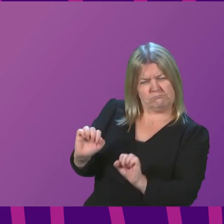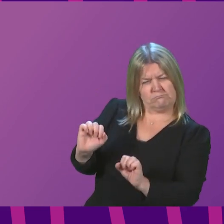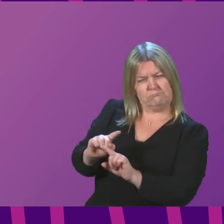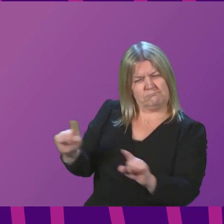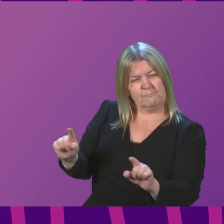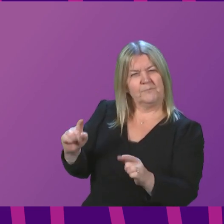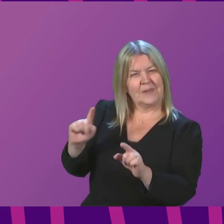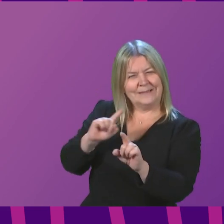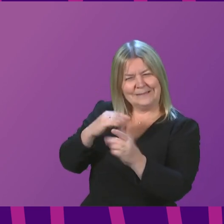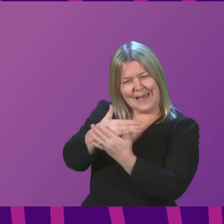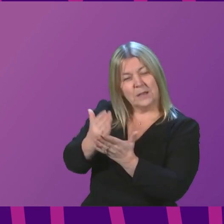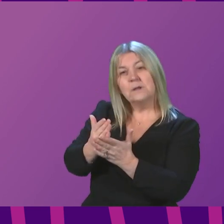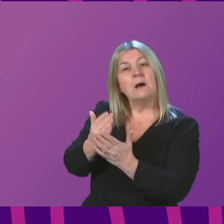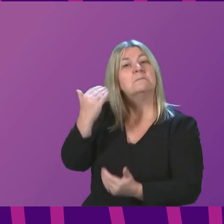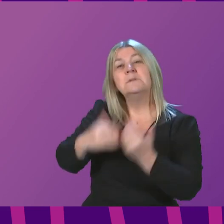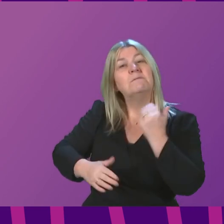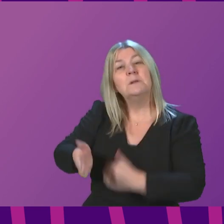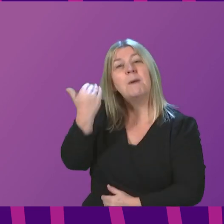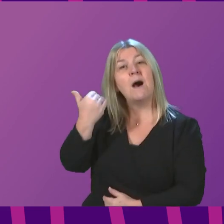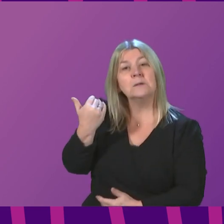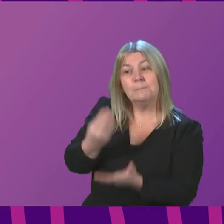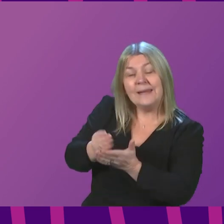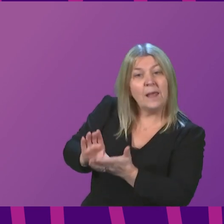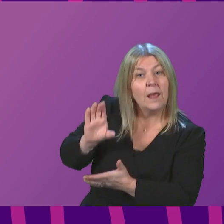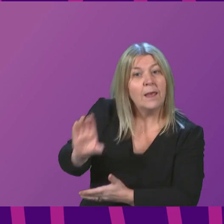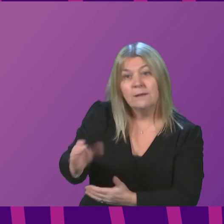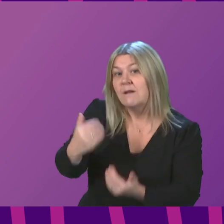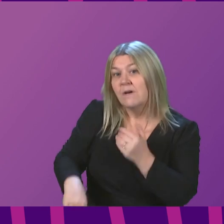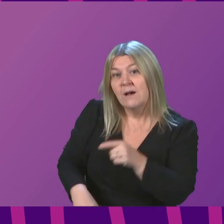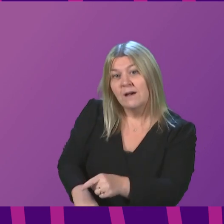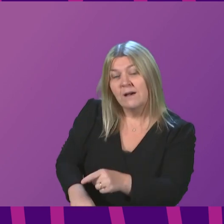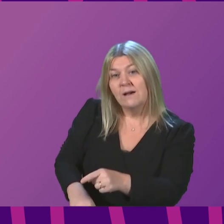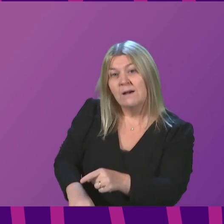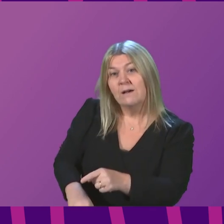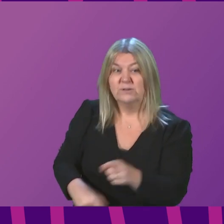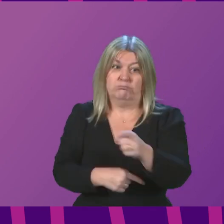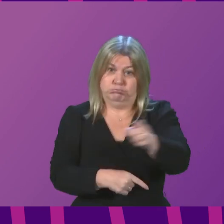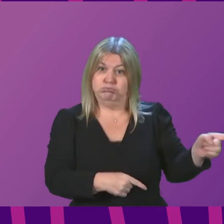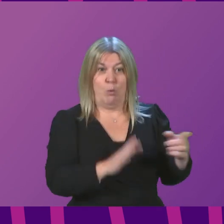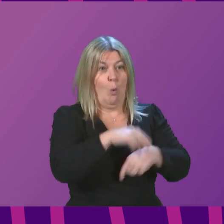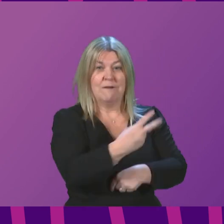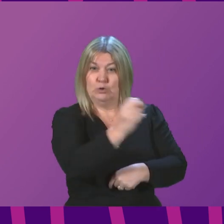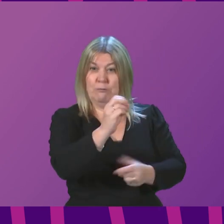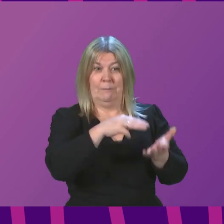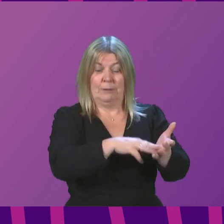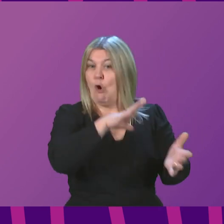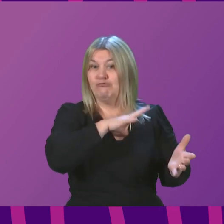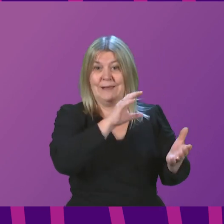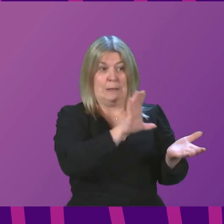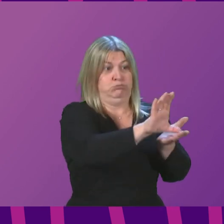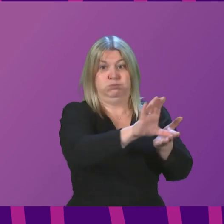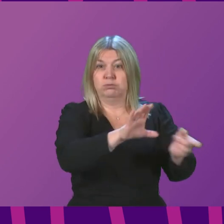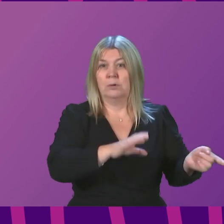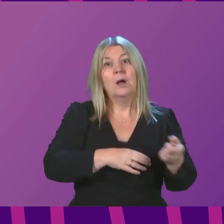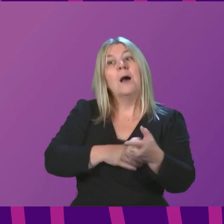previously been supported or who do not get the more generic support. I cannot give an absolute guarantee that every